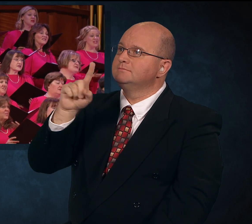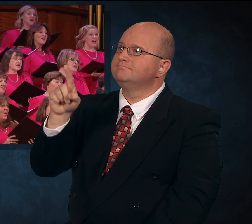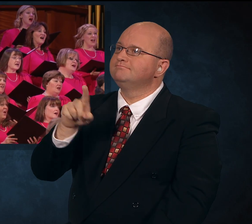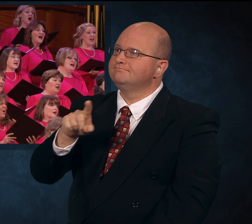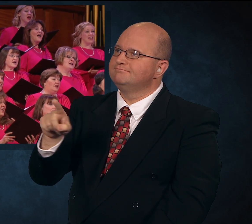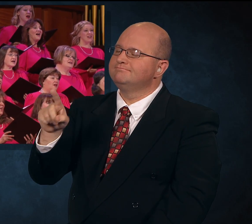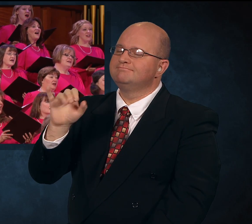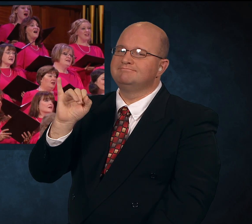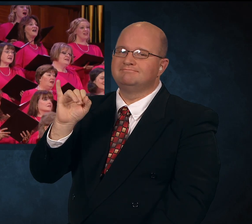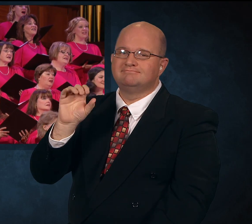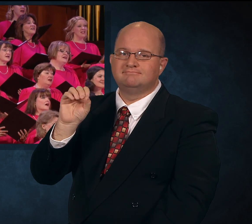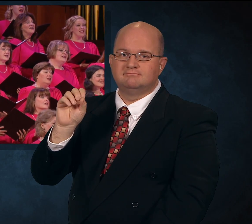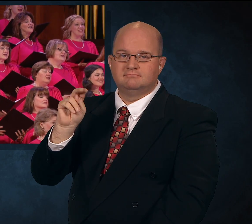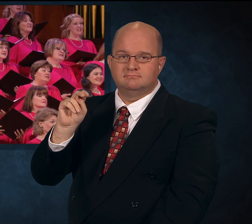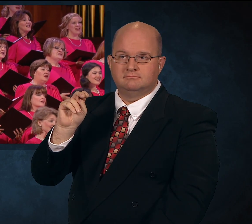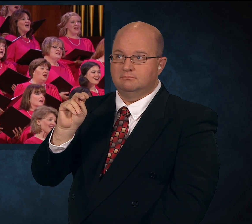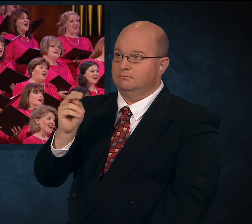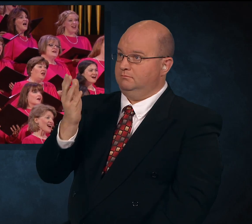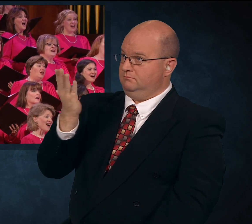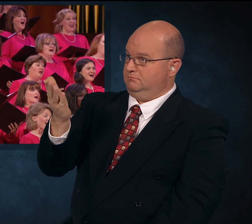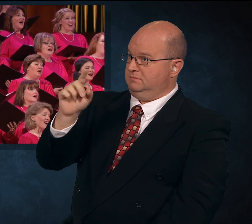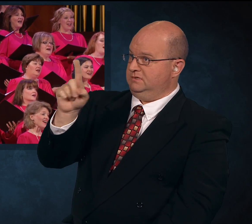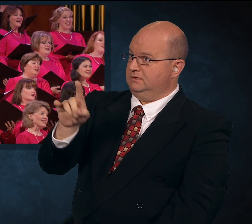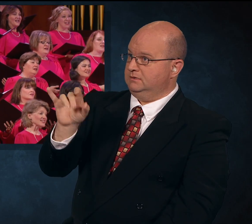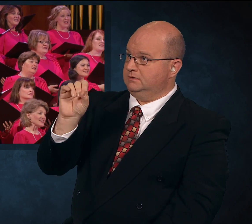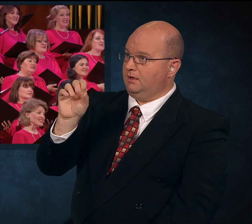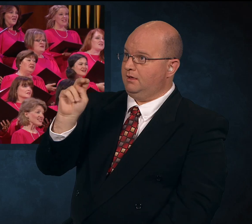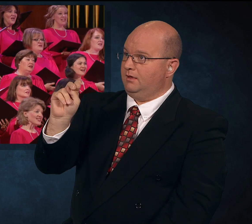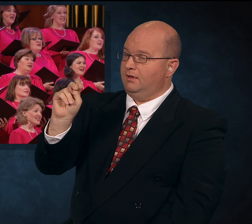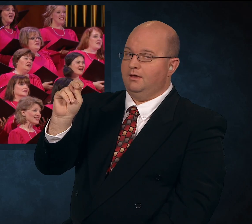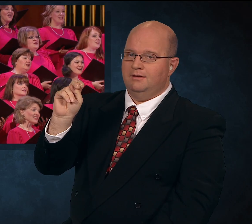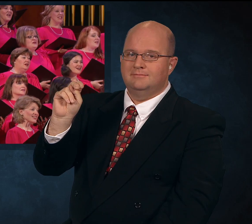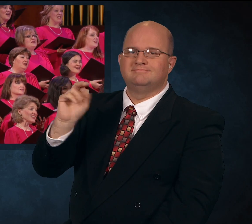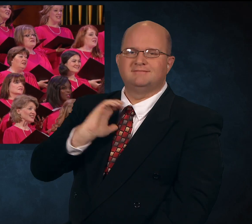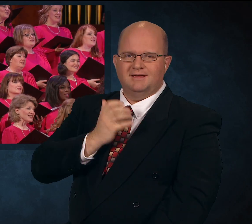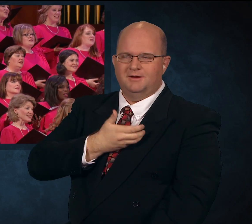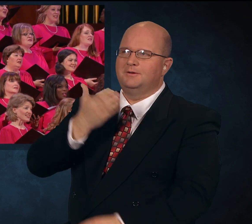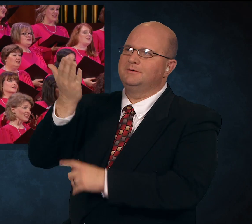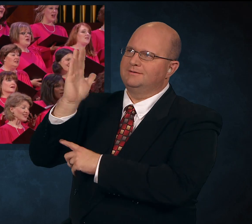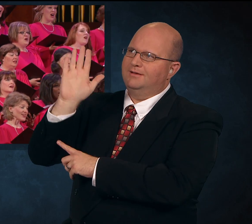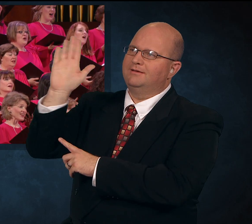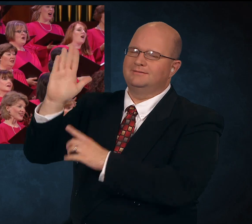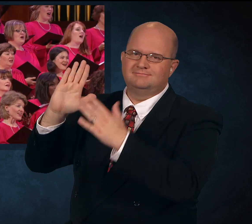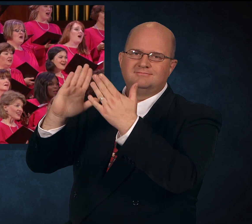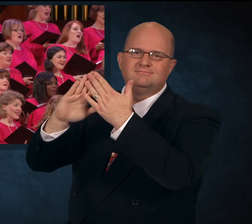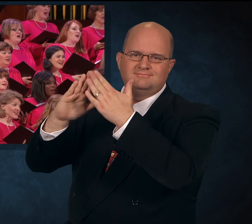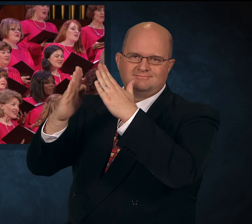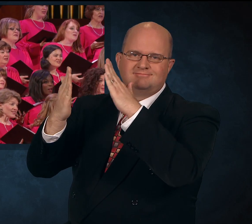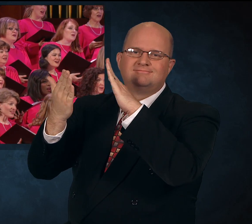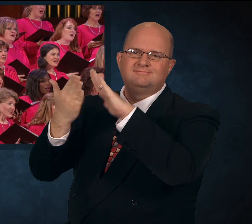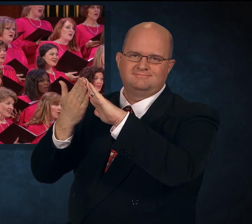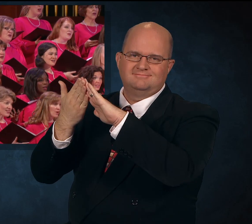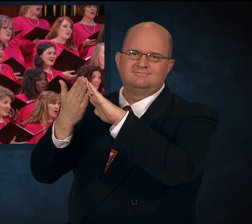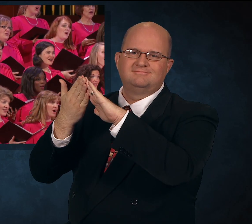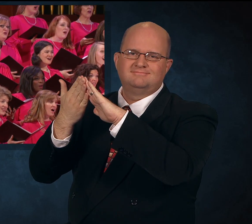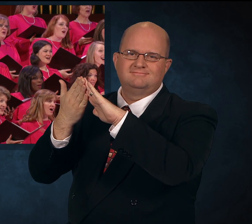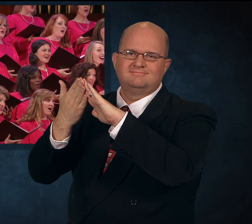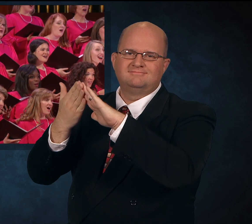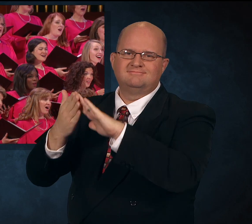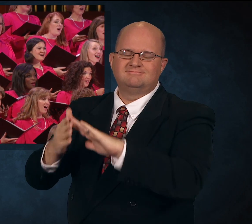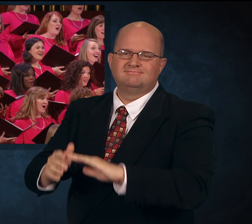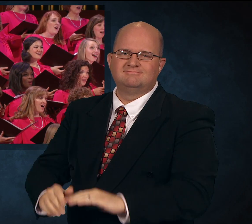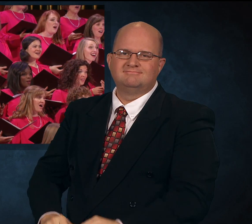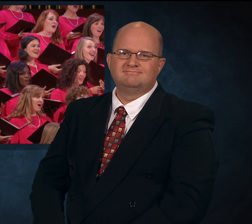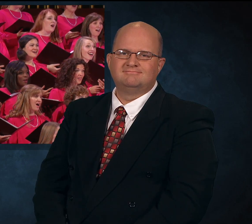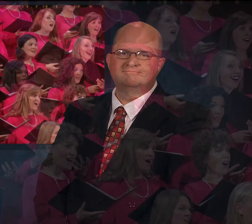Sion, Sion city of God.